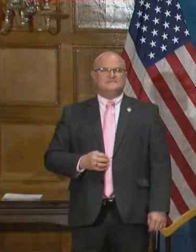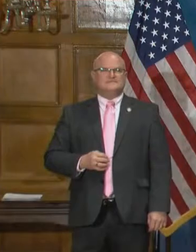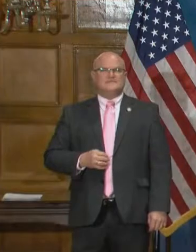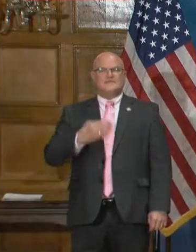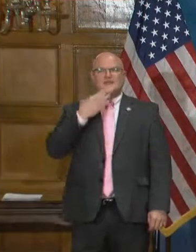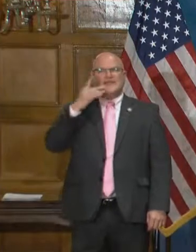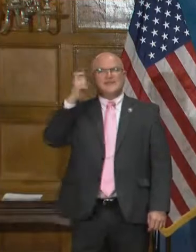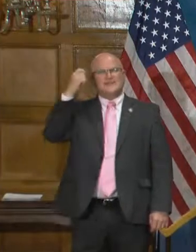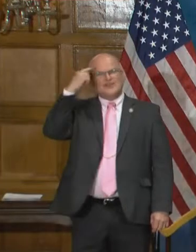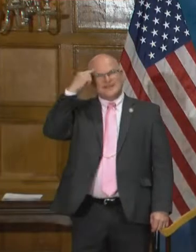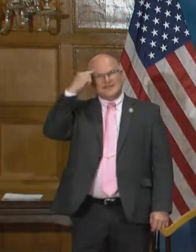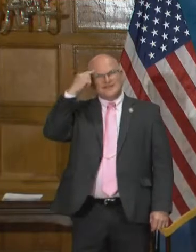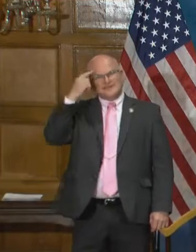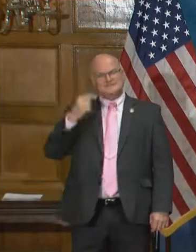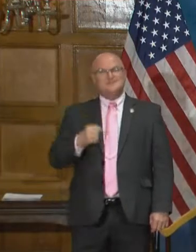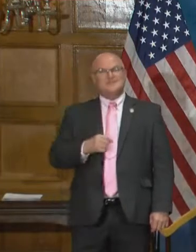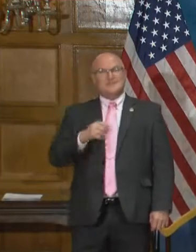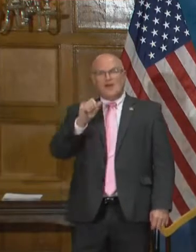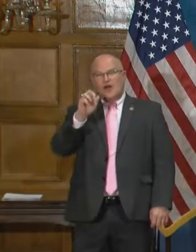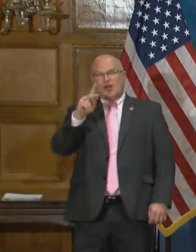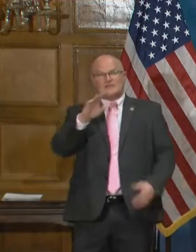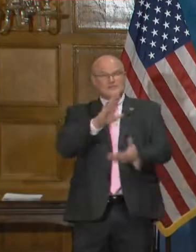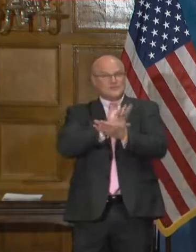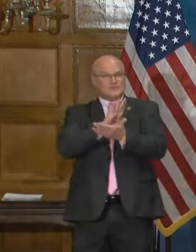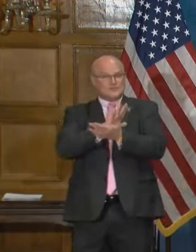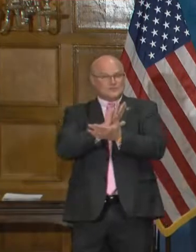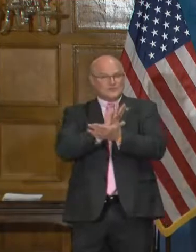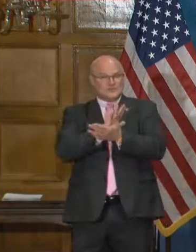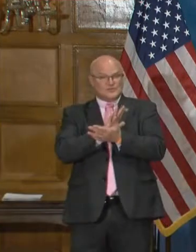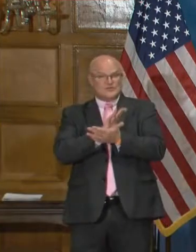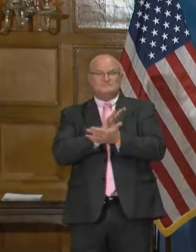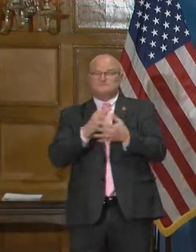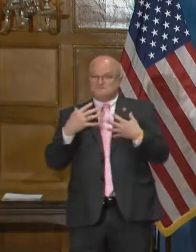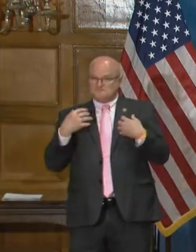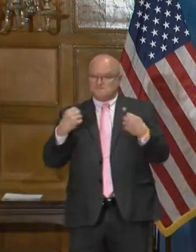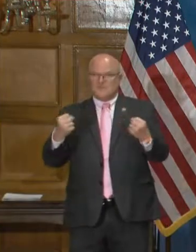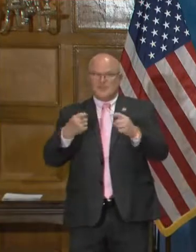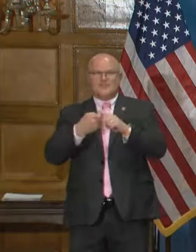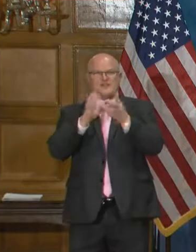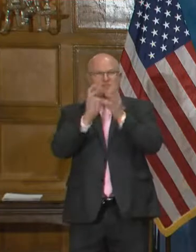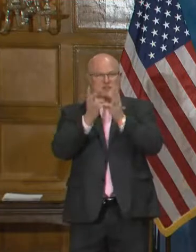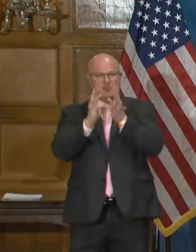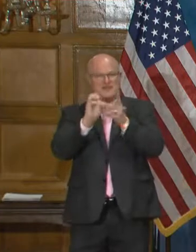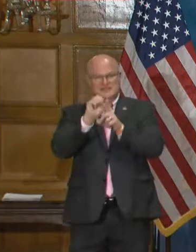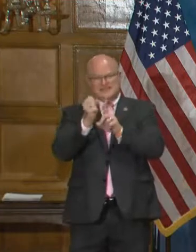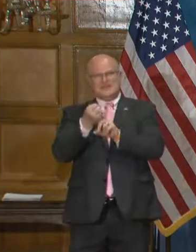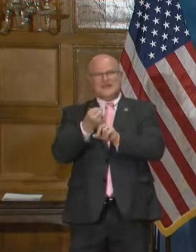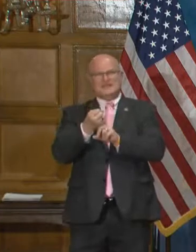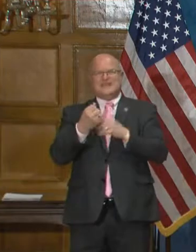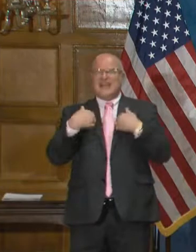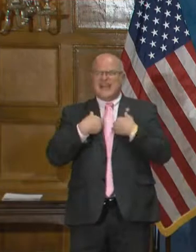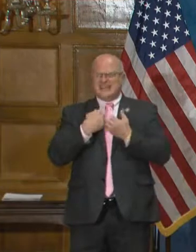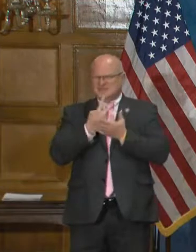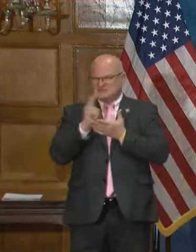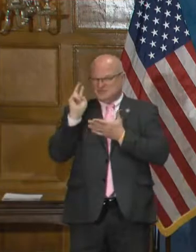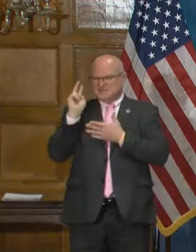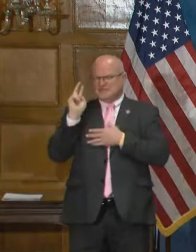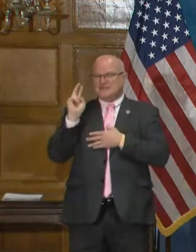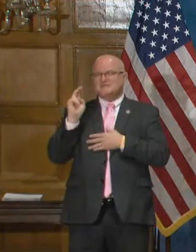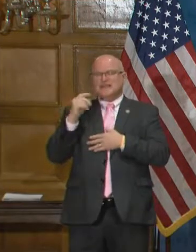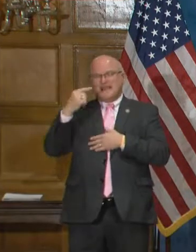Thank you, Governor. Arkansas schools are recovering from the weather situation we had a couple of weeks ago.